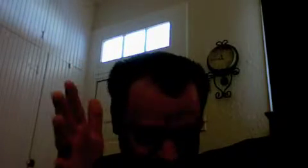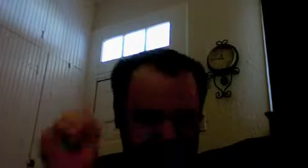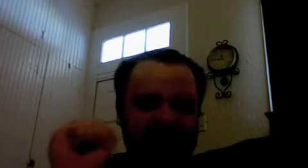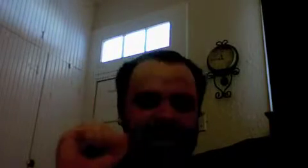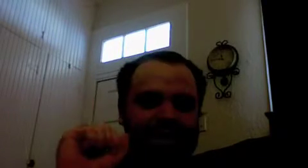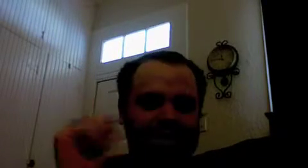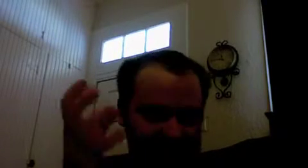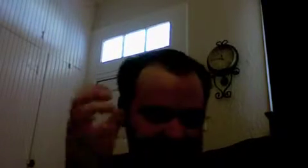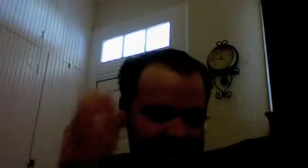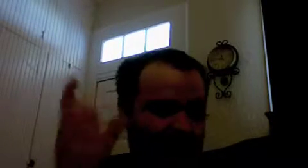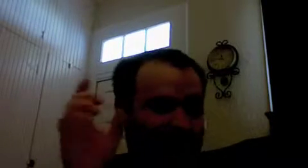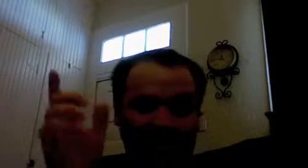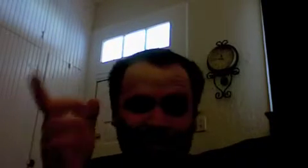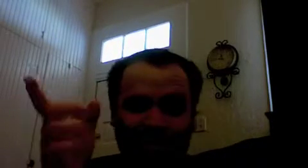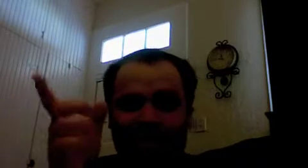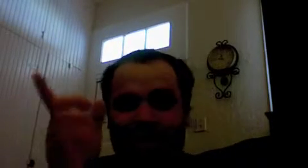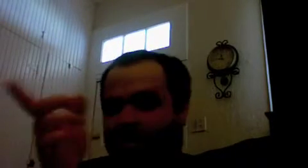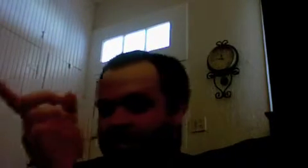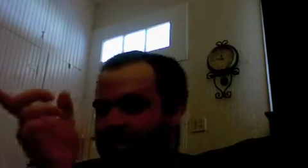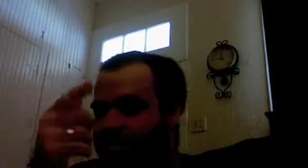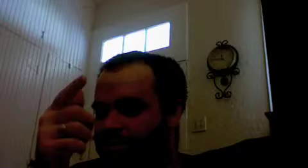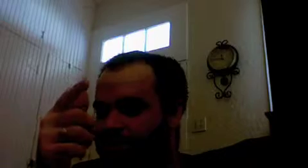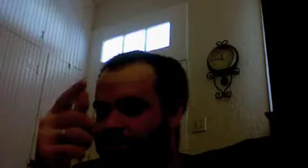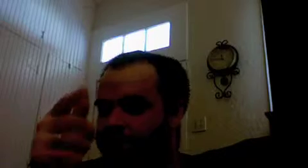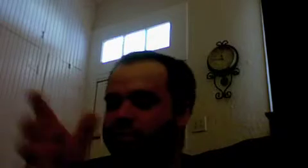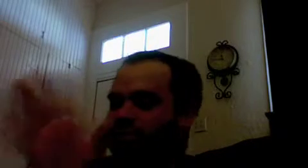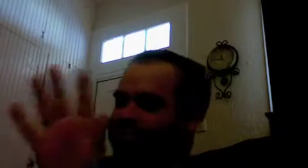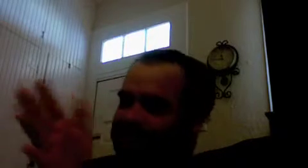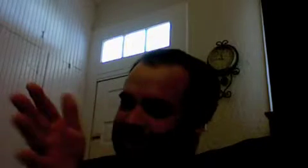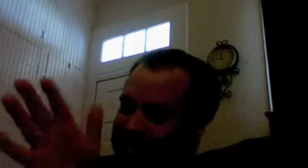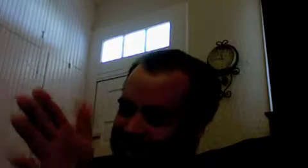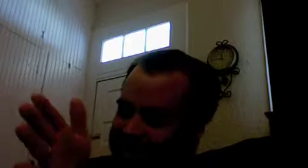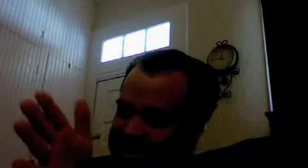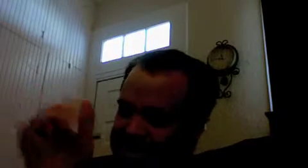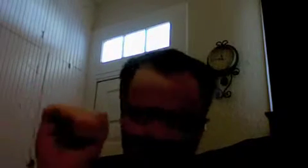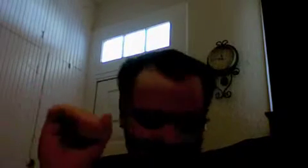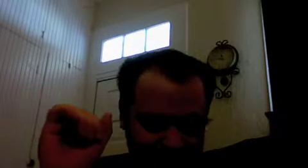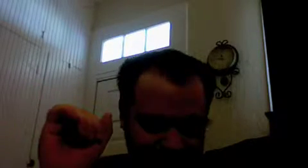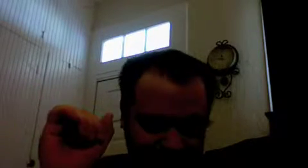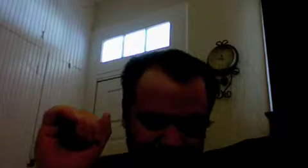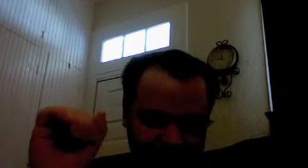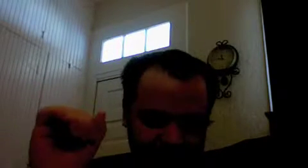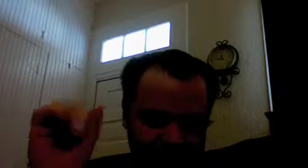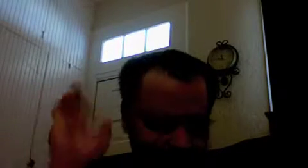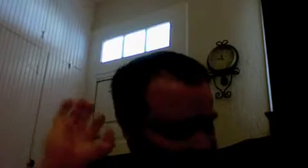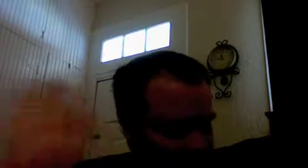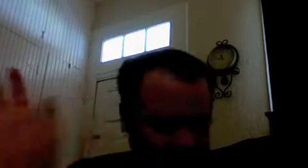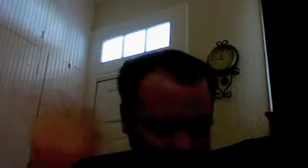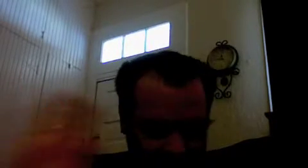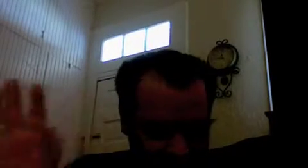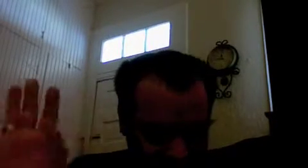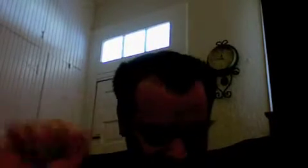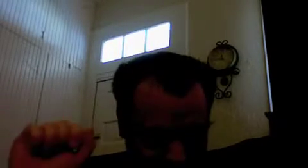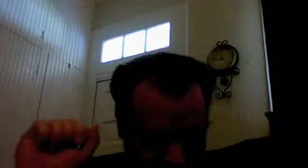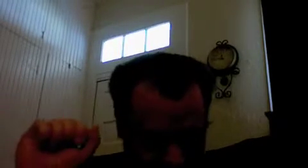shaky to say that or even if Hegel's God is supernatural seems to be a shakier case to make okay besides the point